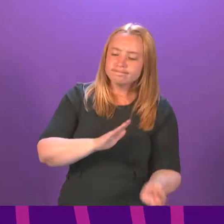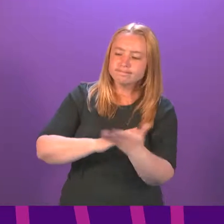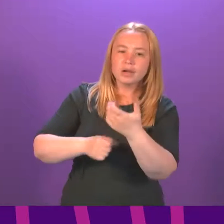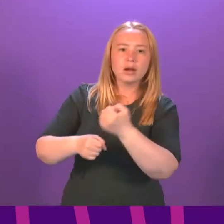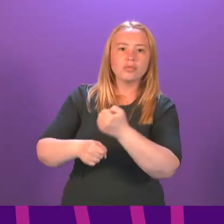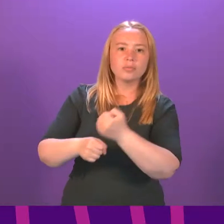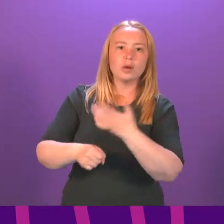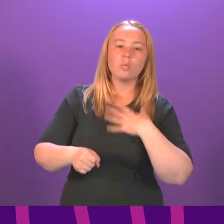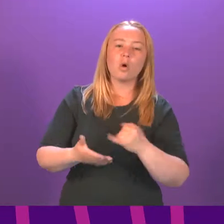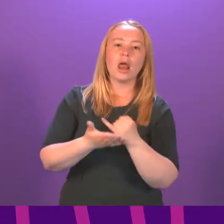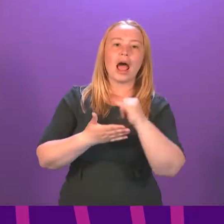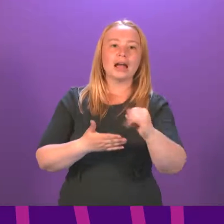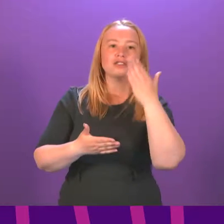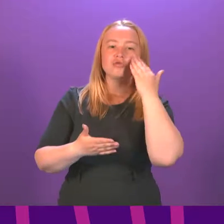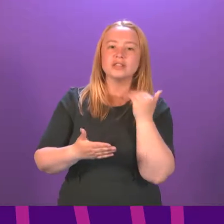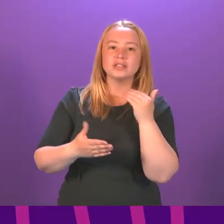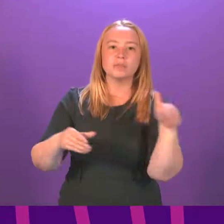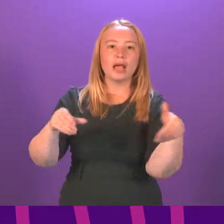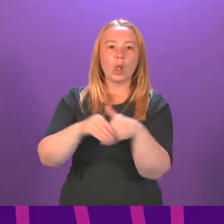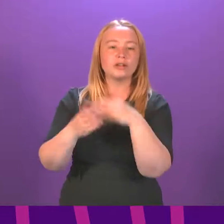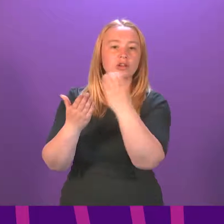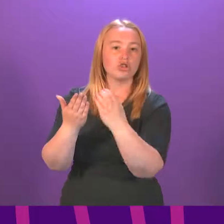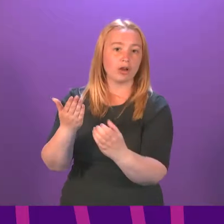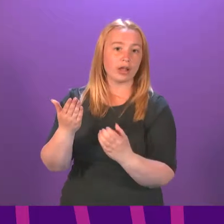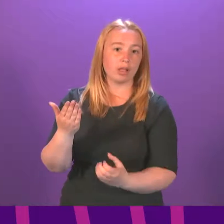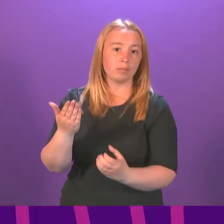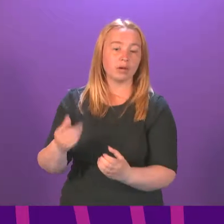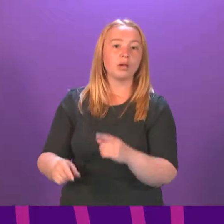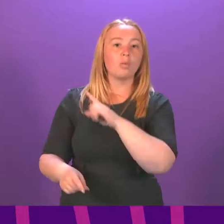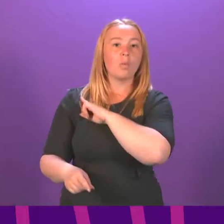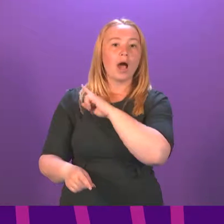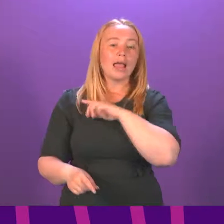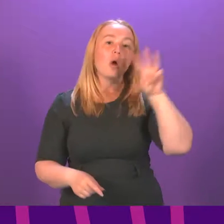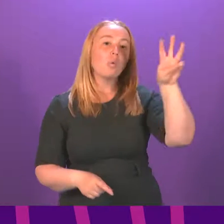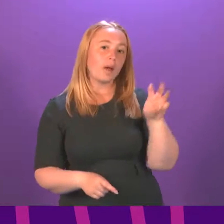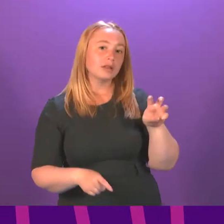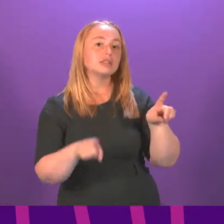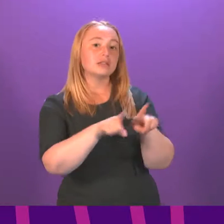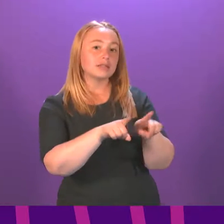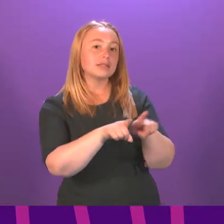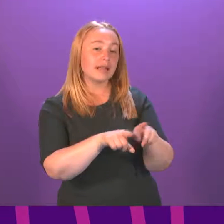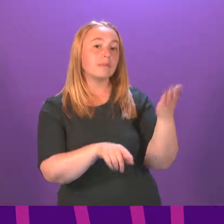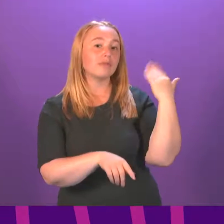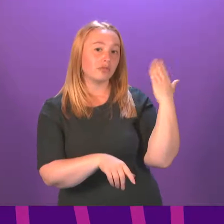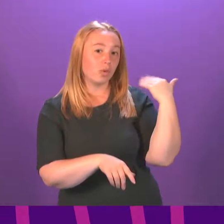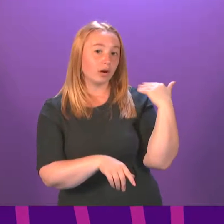inclusion within the national curriculum following announcements of a similar move in Wales earlier this year. So, given that 93